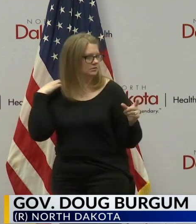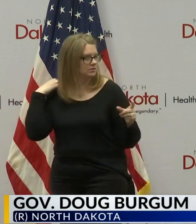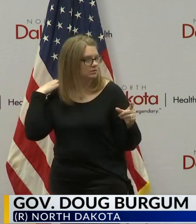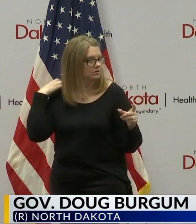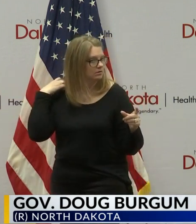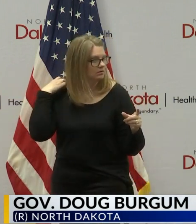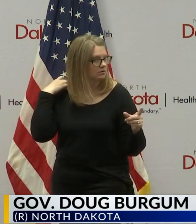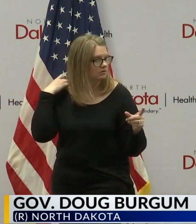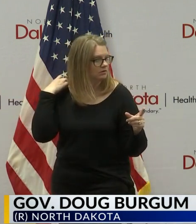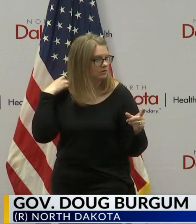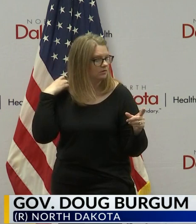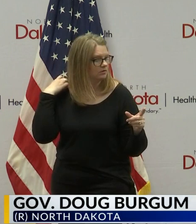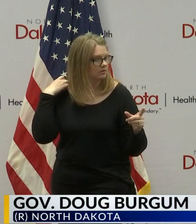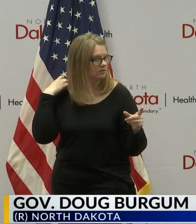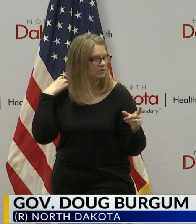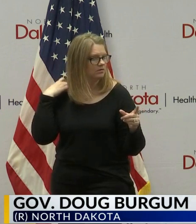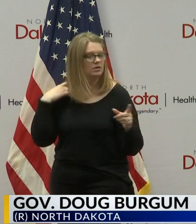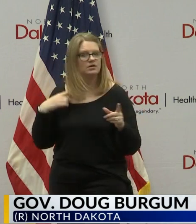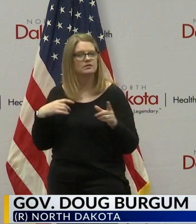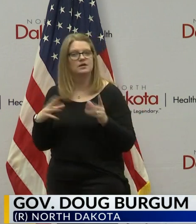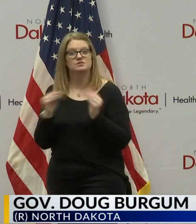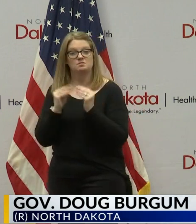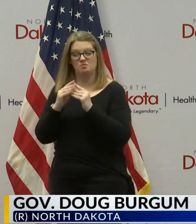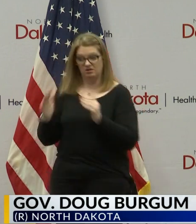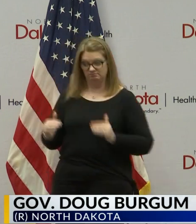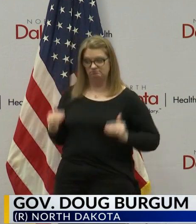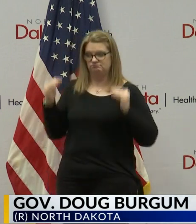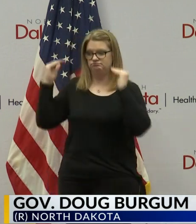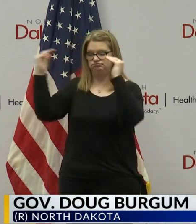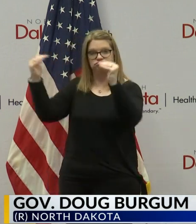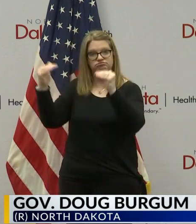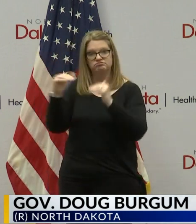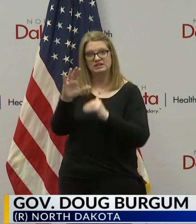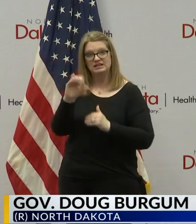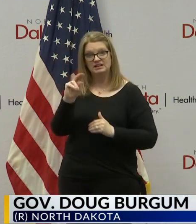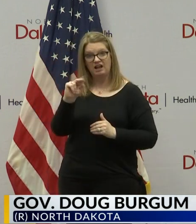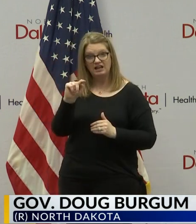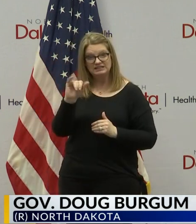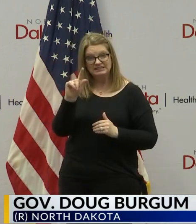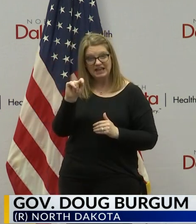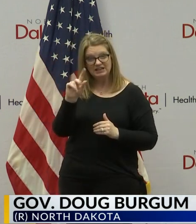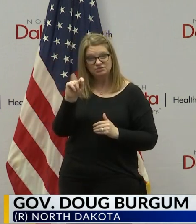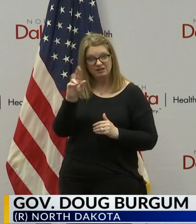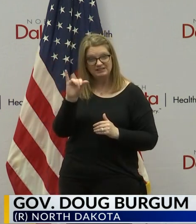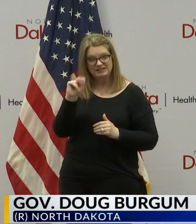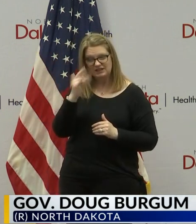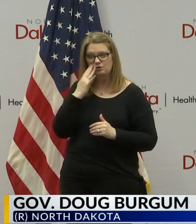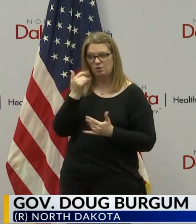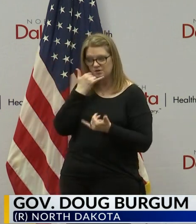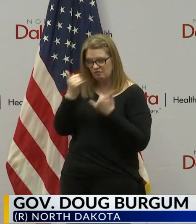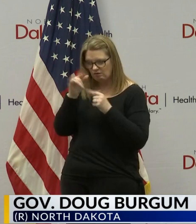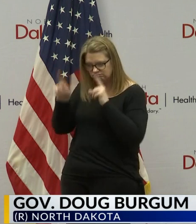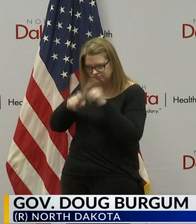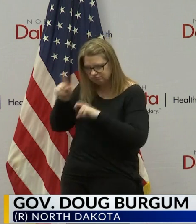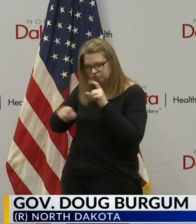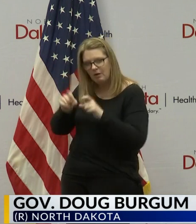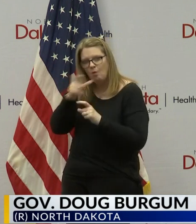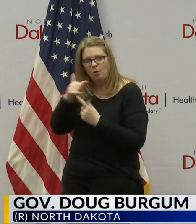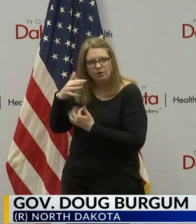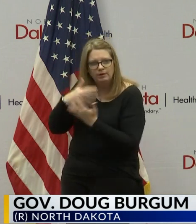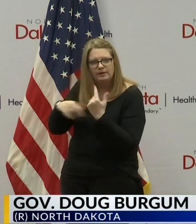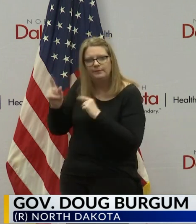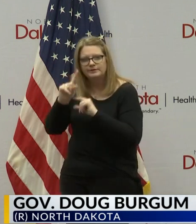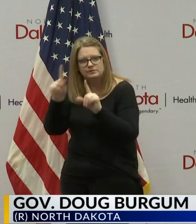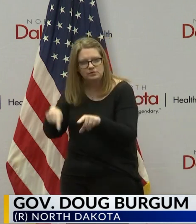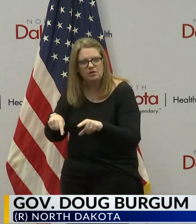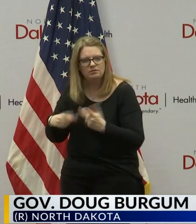you think there's going to be more ramping up of contact tracing? Well, statewide, absolutely. I mean, this is one of our priorities is, mean, we've talked about that we've got